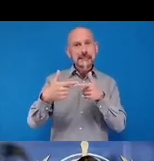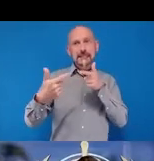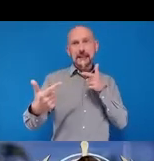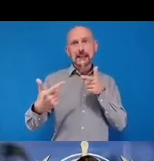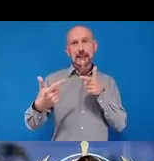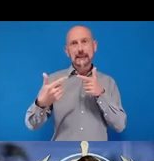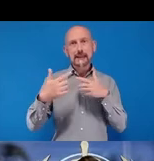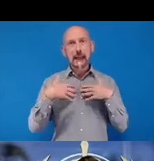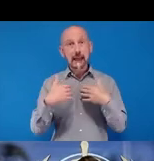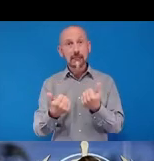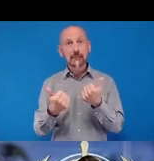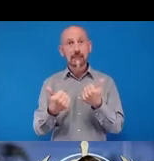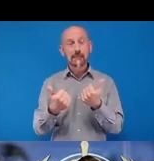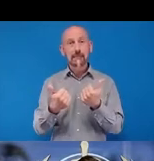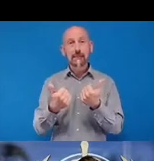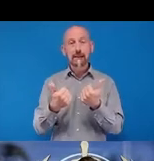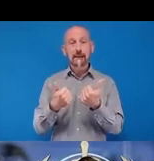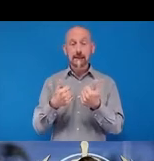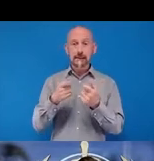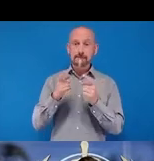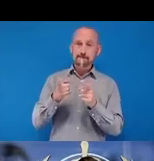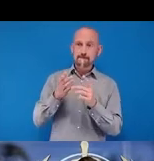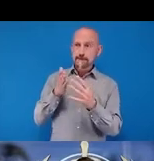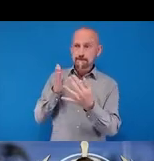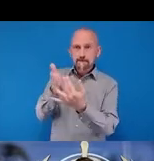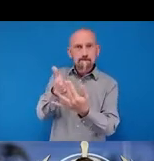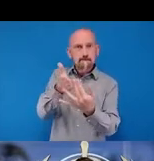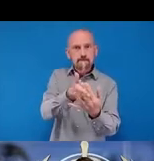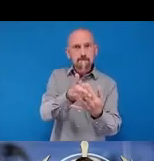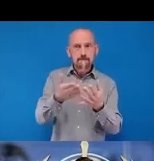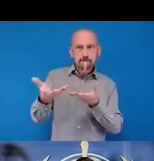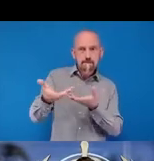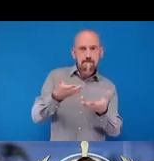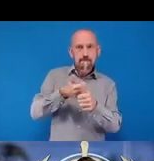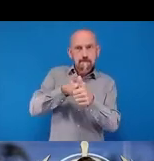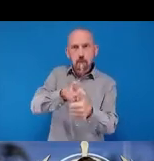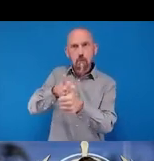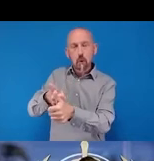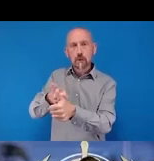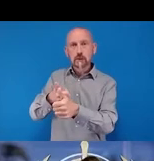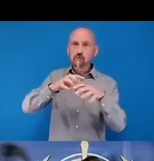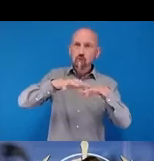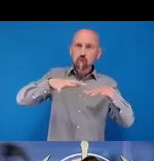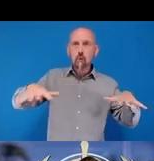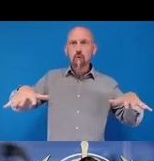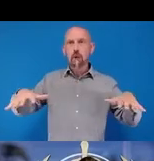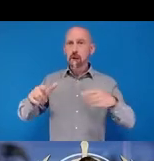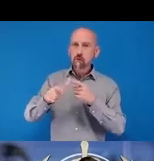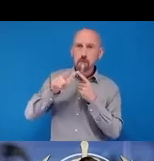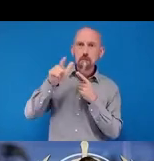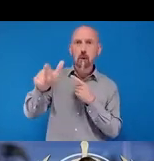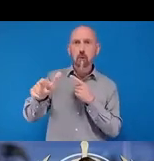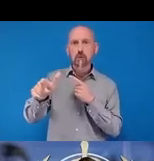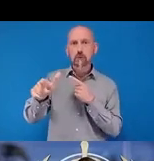It was possible to to reach those living in rural and remote areas in many countries.